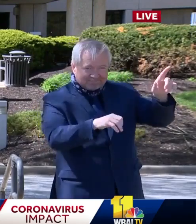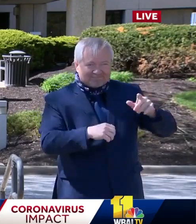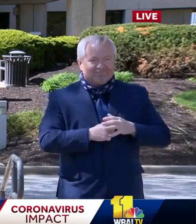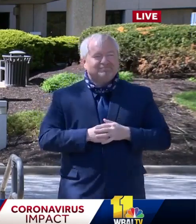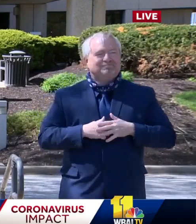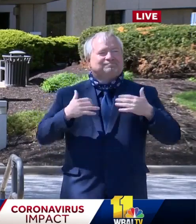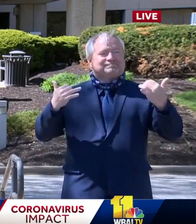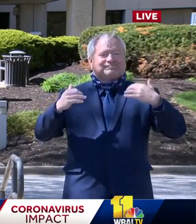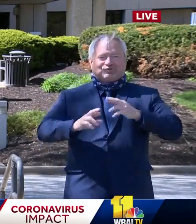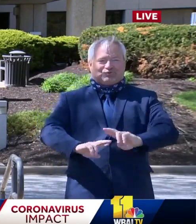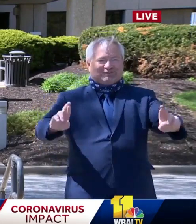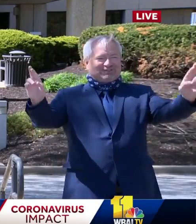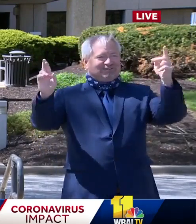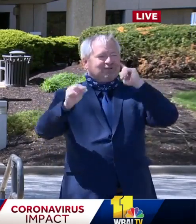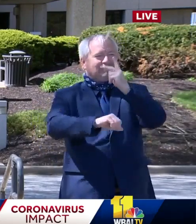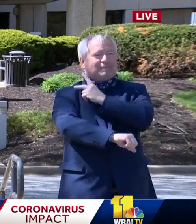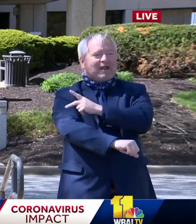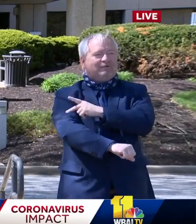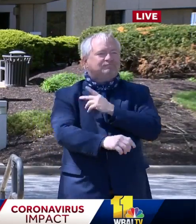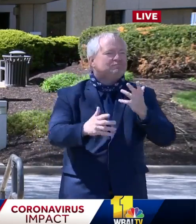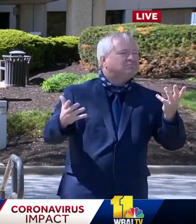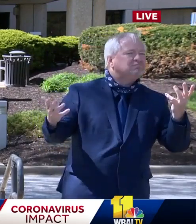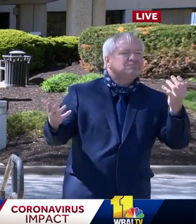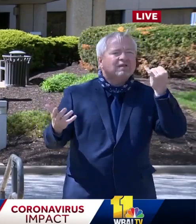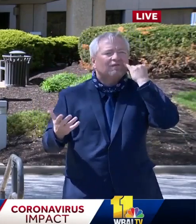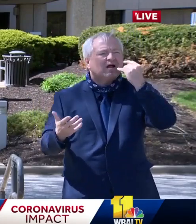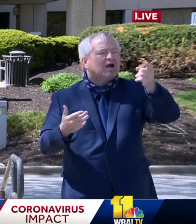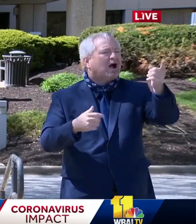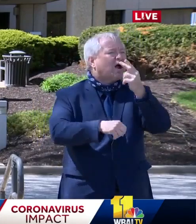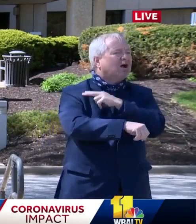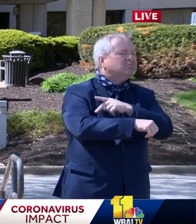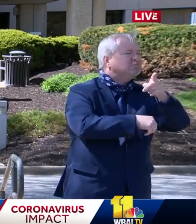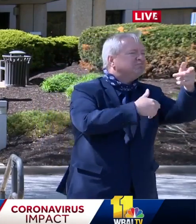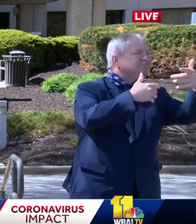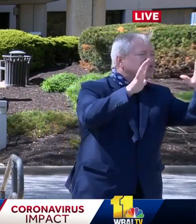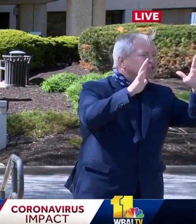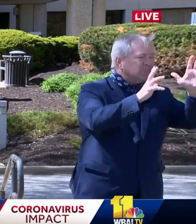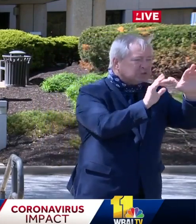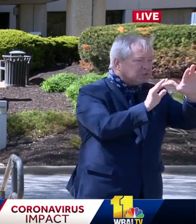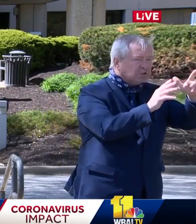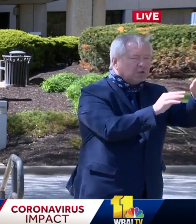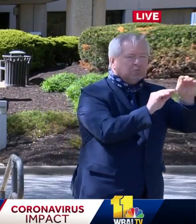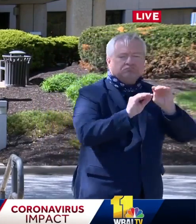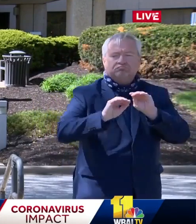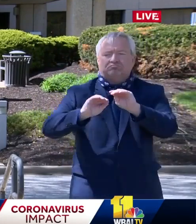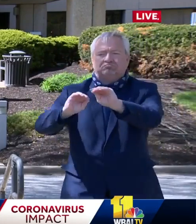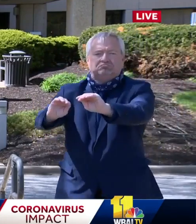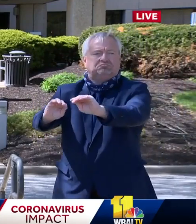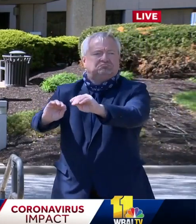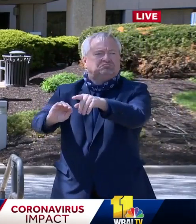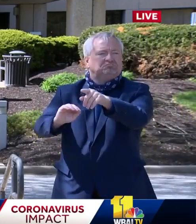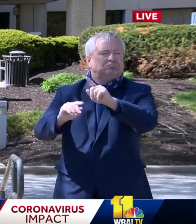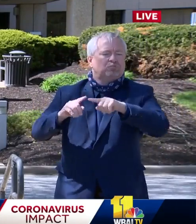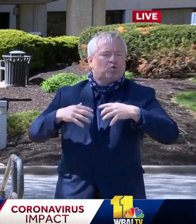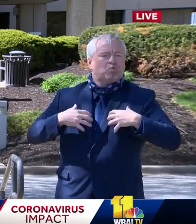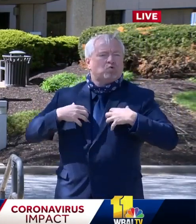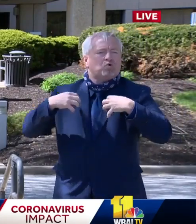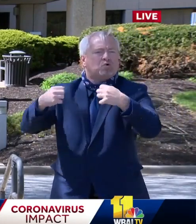no longer require hospitalization but need a location to complete their care and to fully recover.